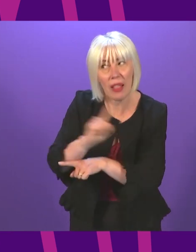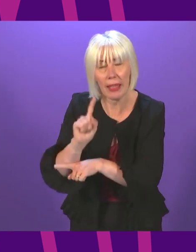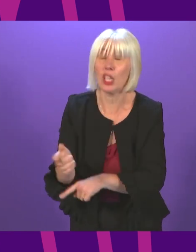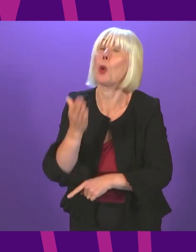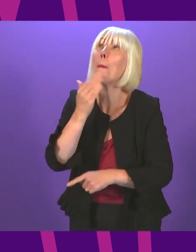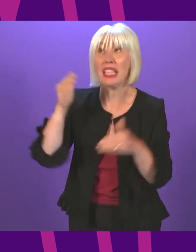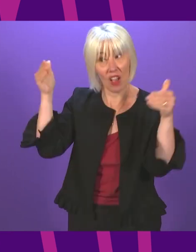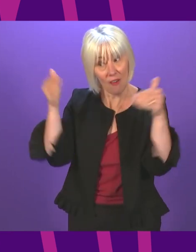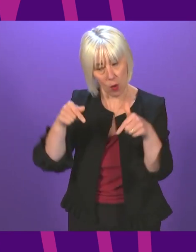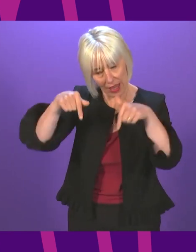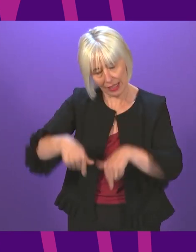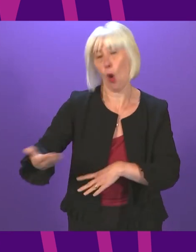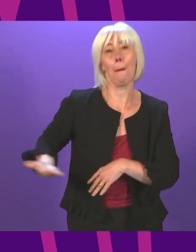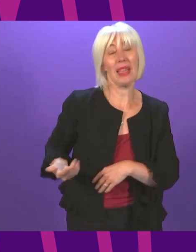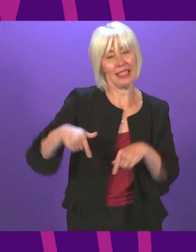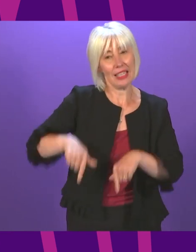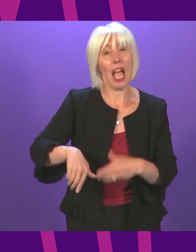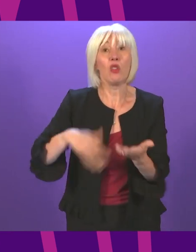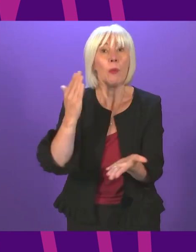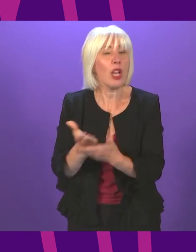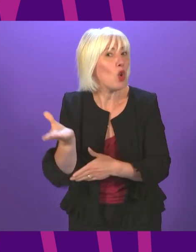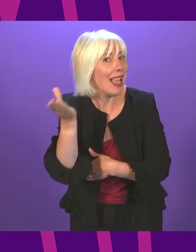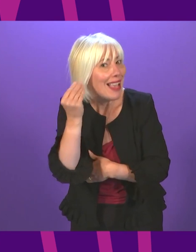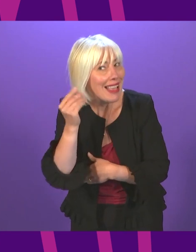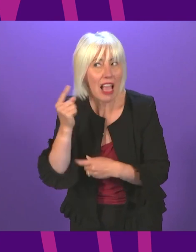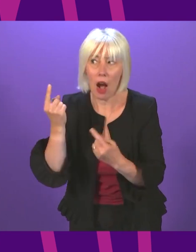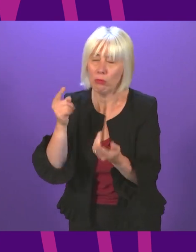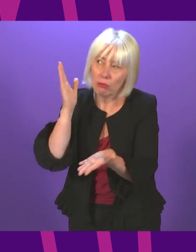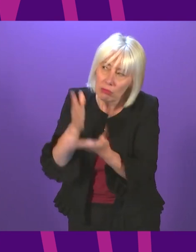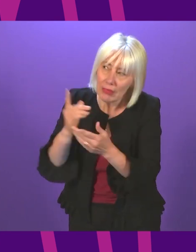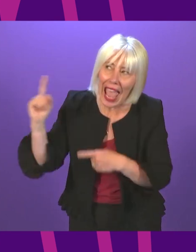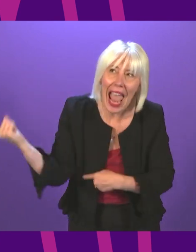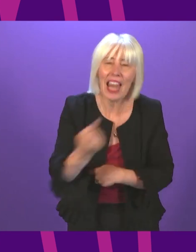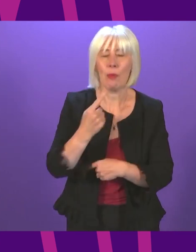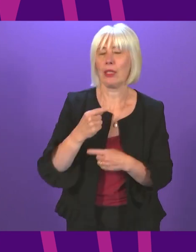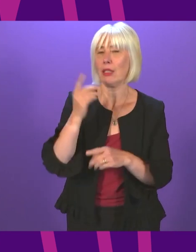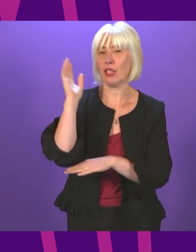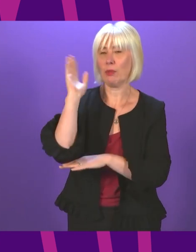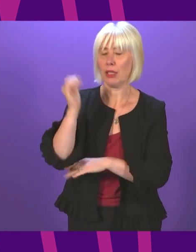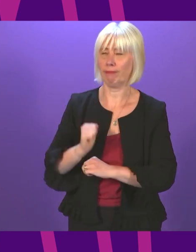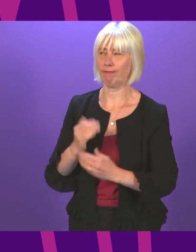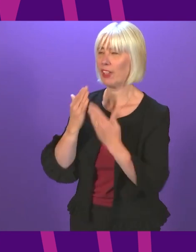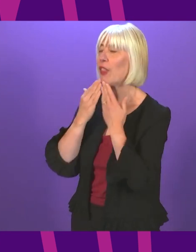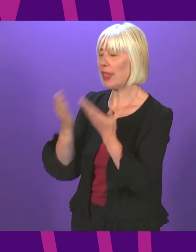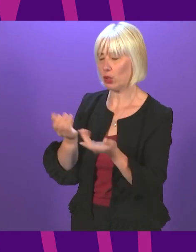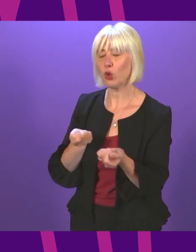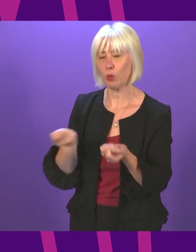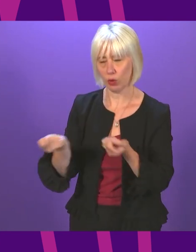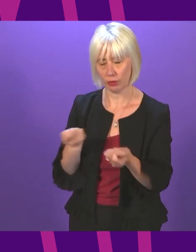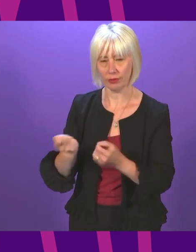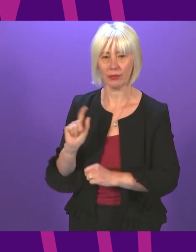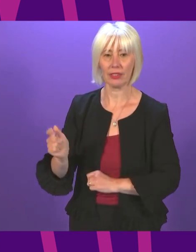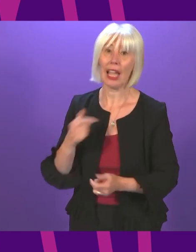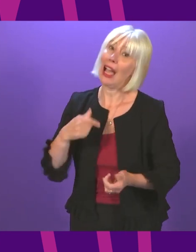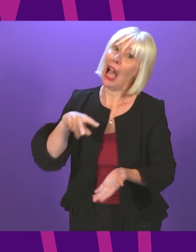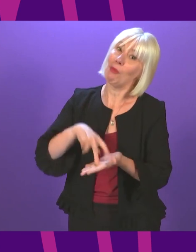focus on the business and make sure that we're hearing those who are speaking at any point in time? Thank you. Thank you, President and Officer. Can I say I'm absolutely delighted